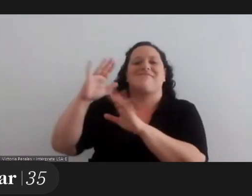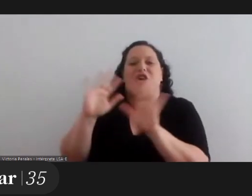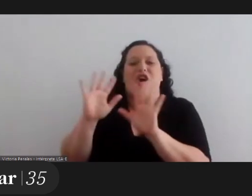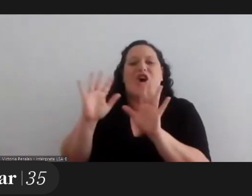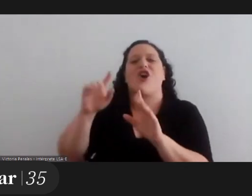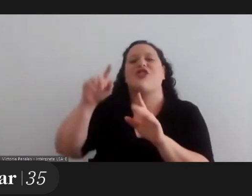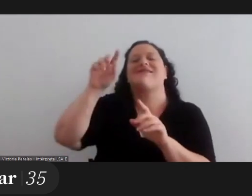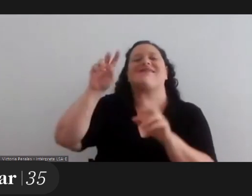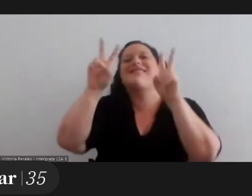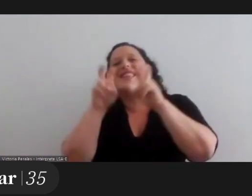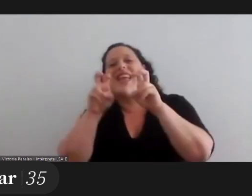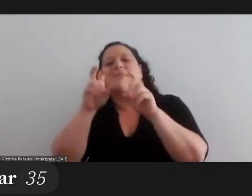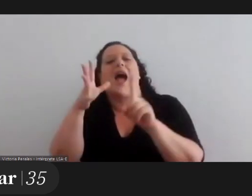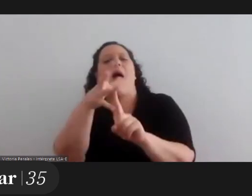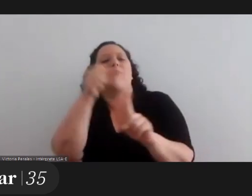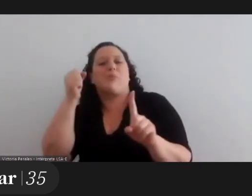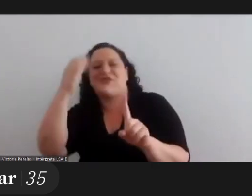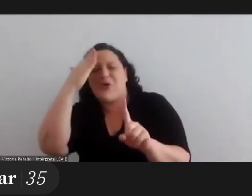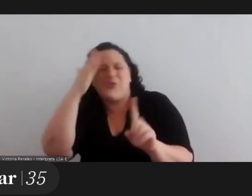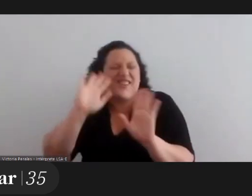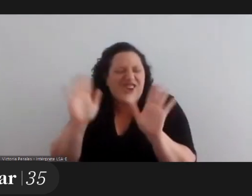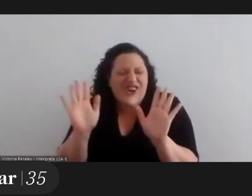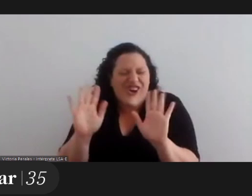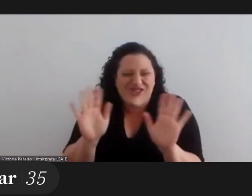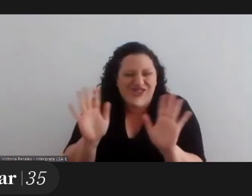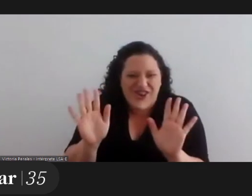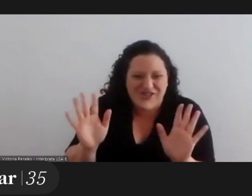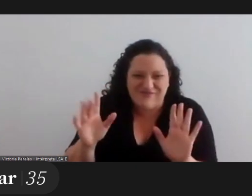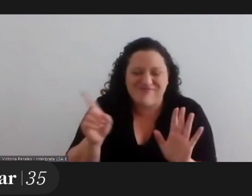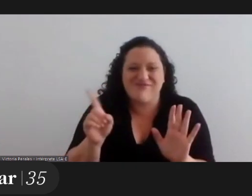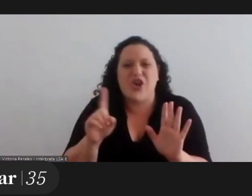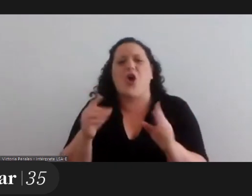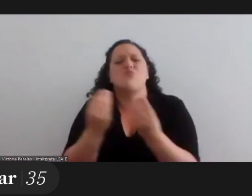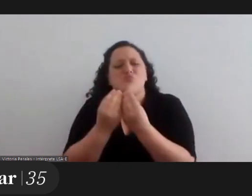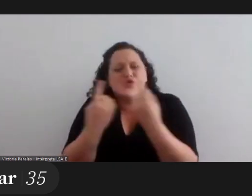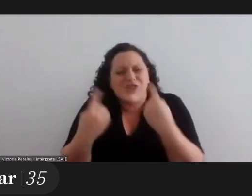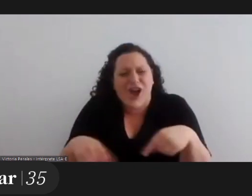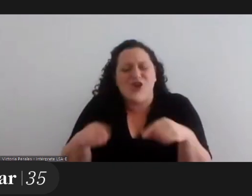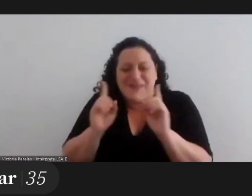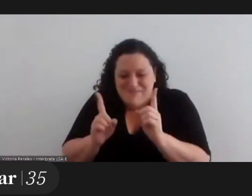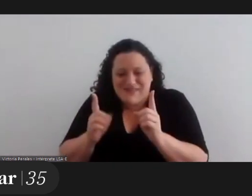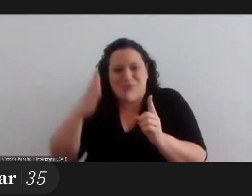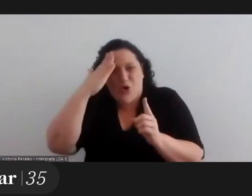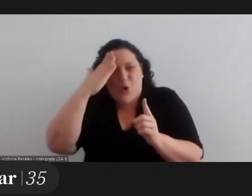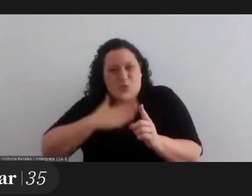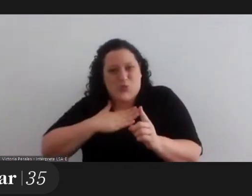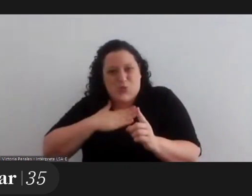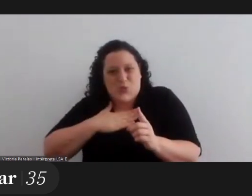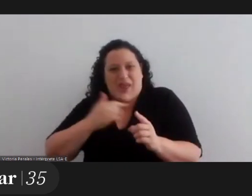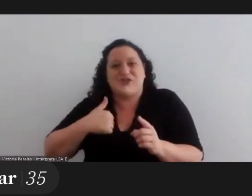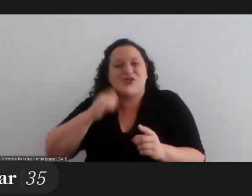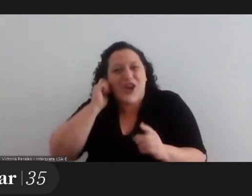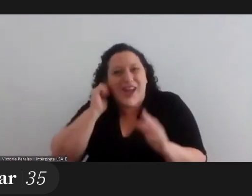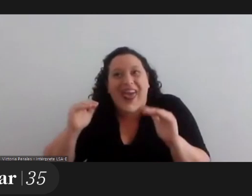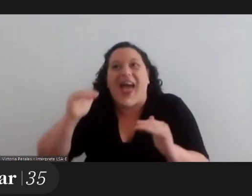appropriation and actually there are many things that i learned when i was older about